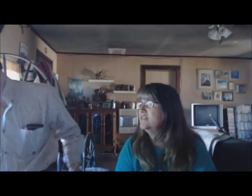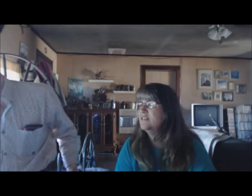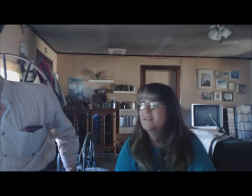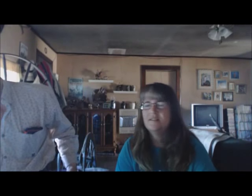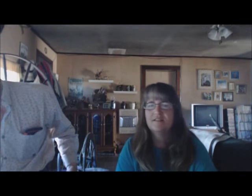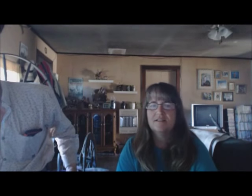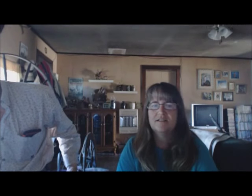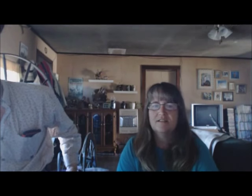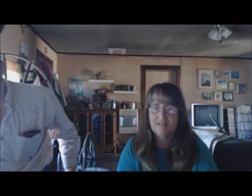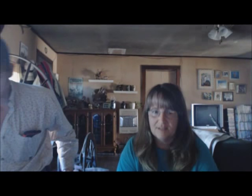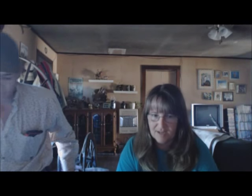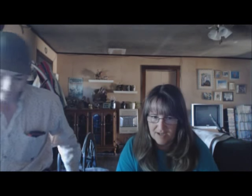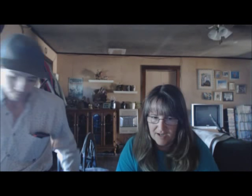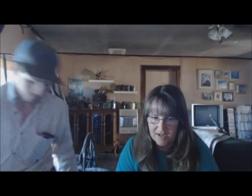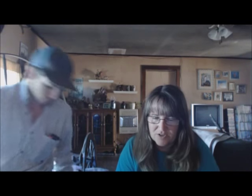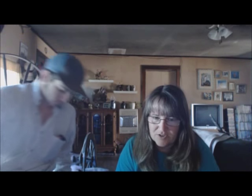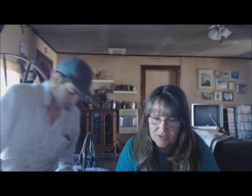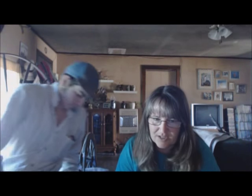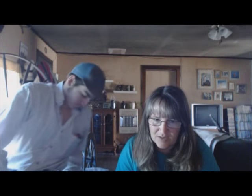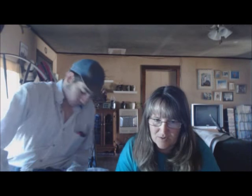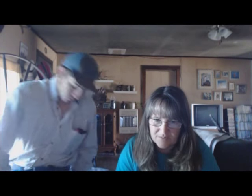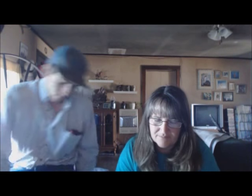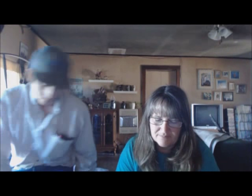Tahlequah and No Water. And how did you do it, Tahlequah?